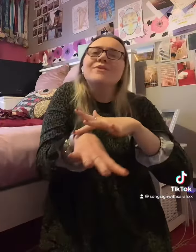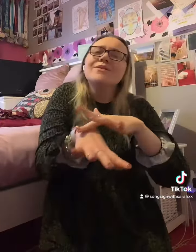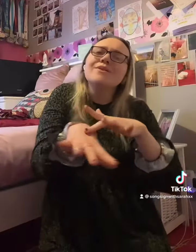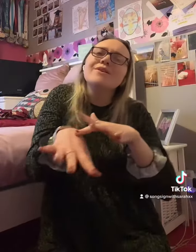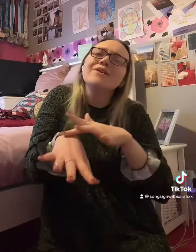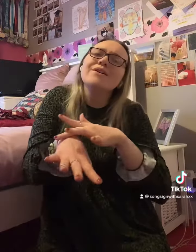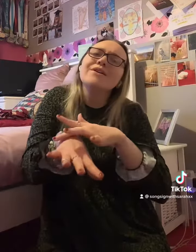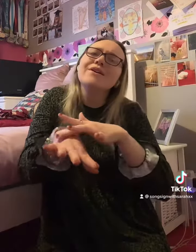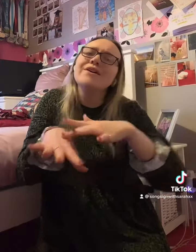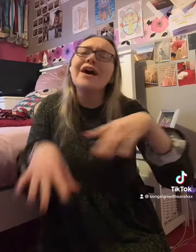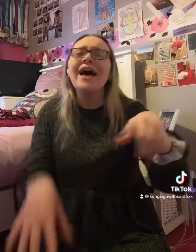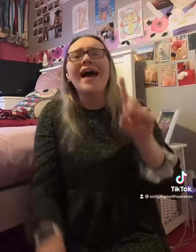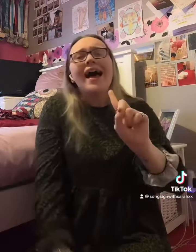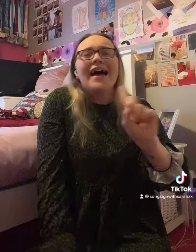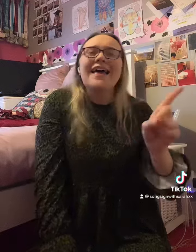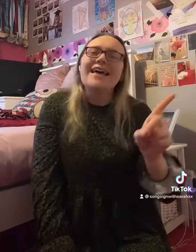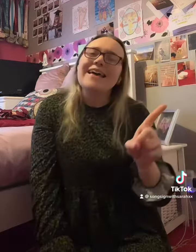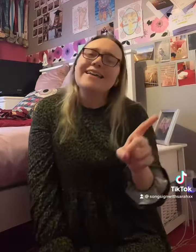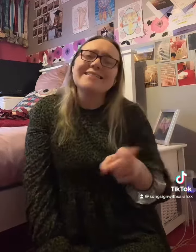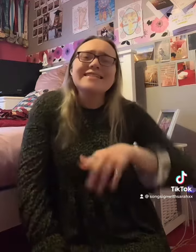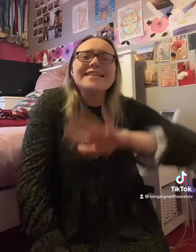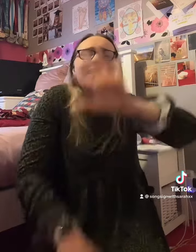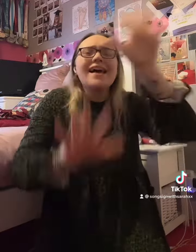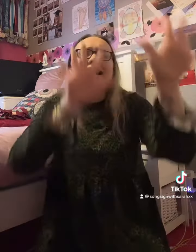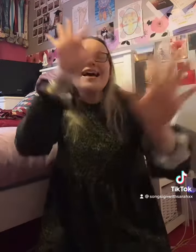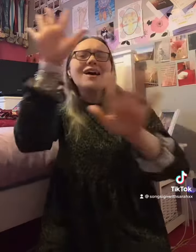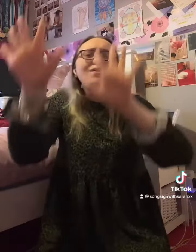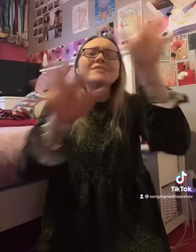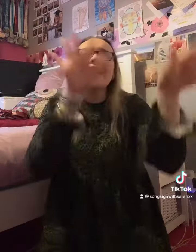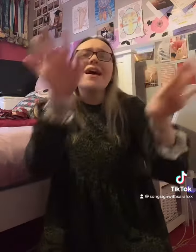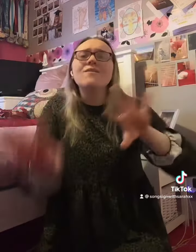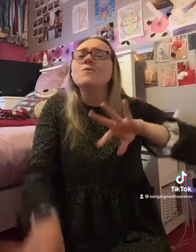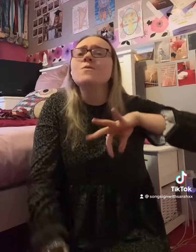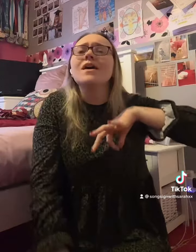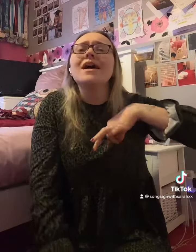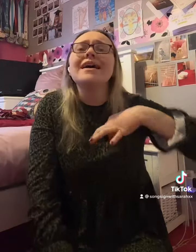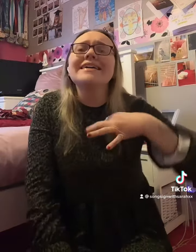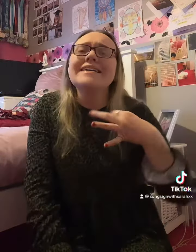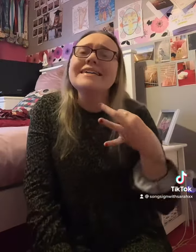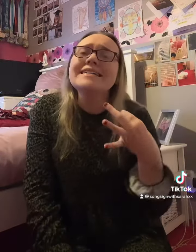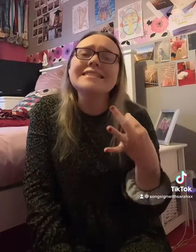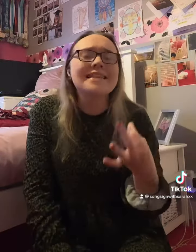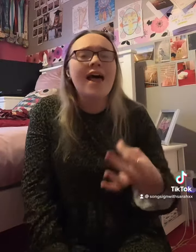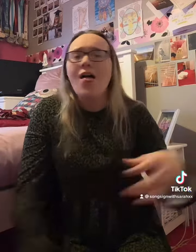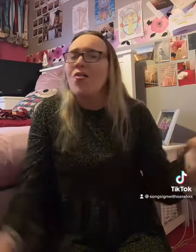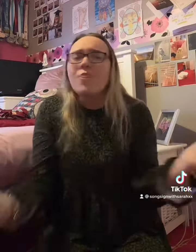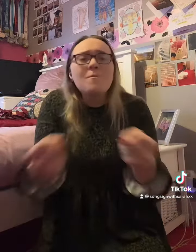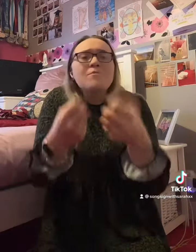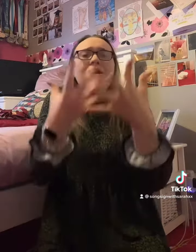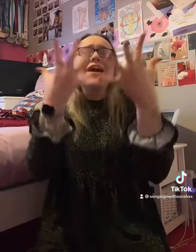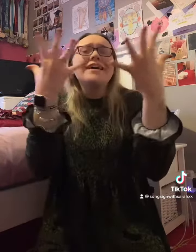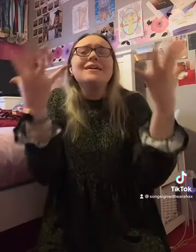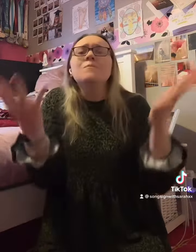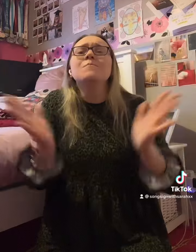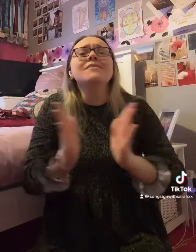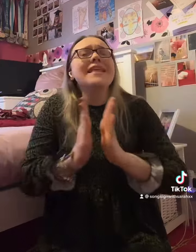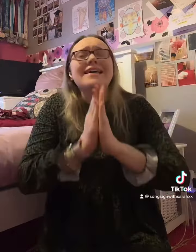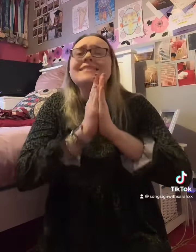and clouds of white. The bright blessed